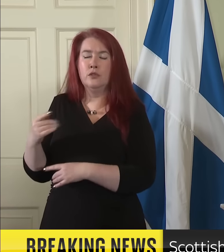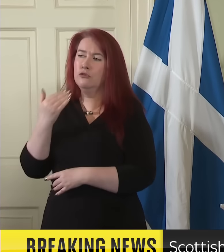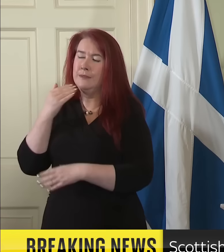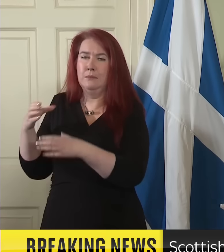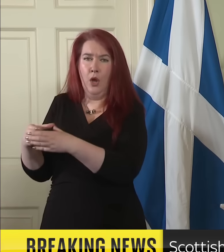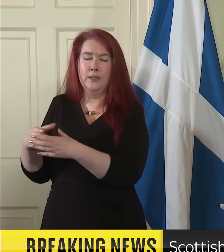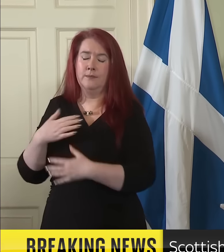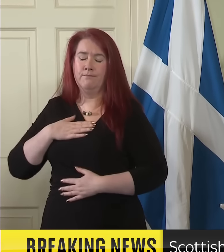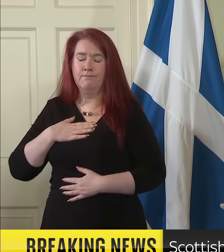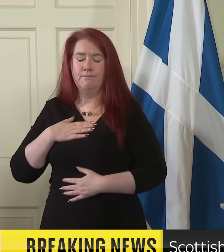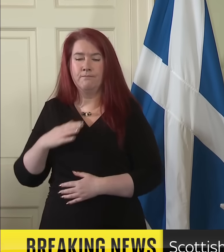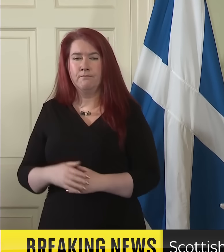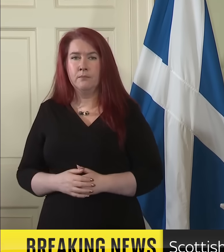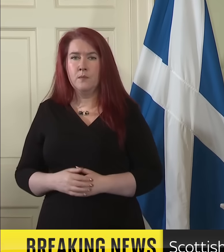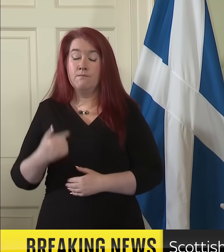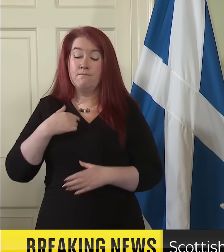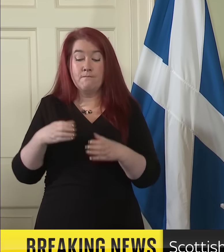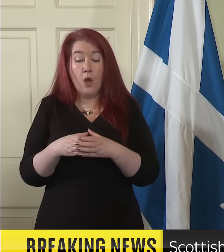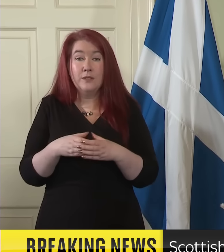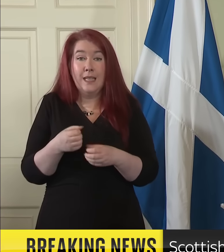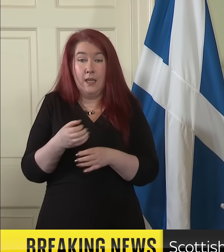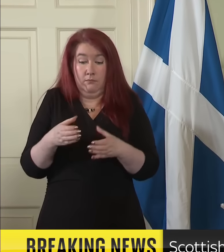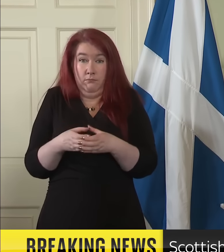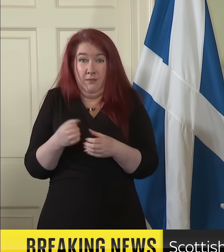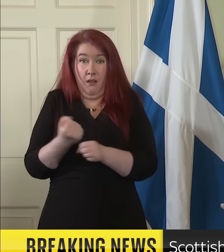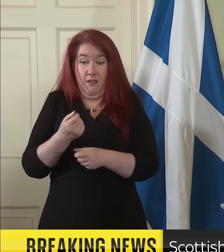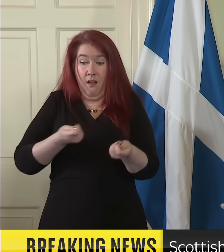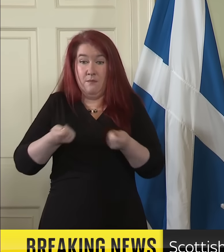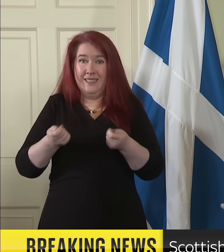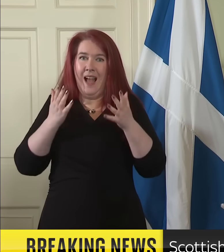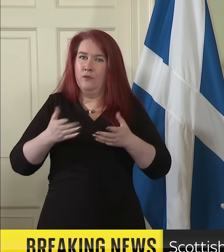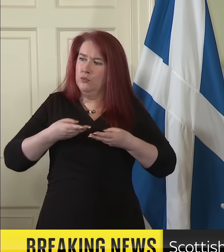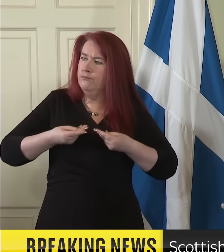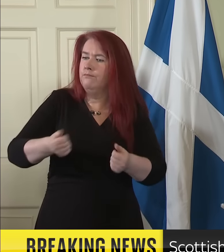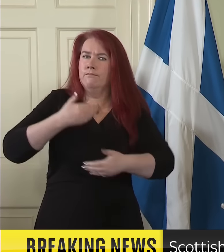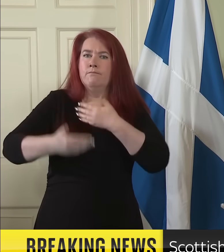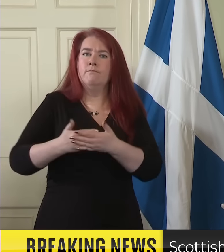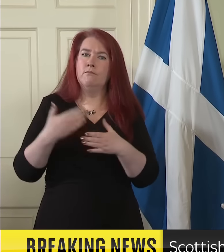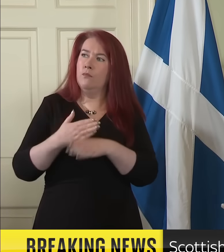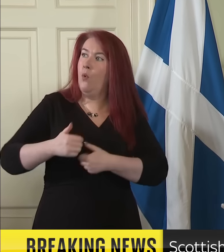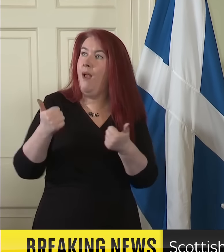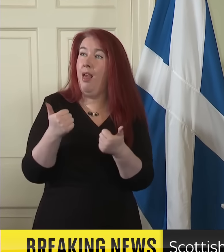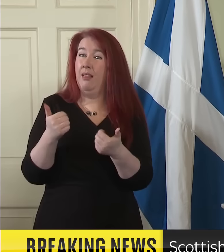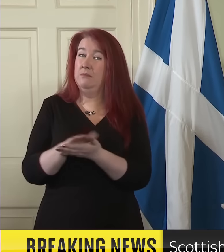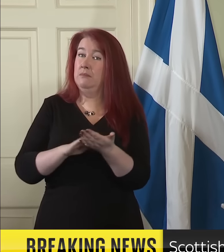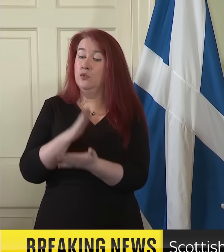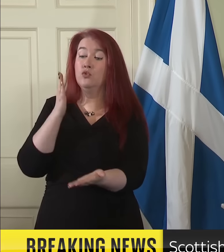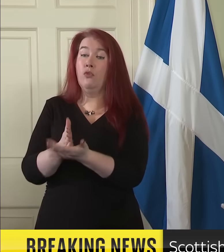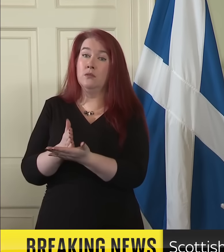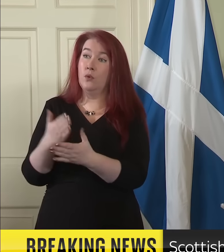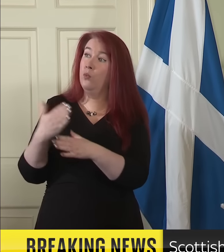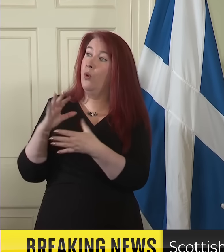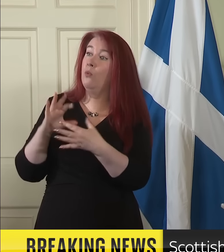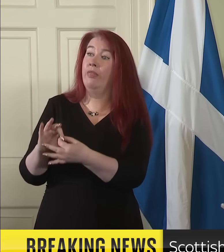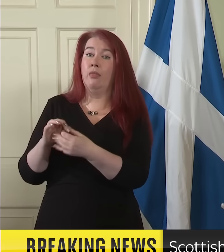For a minority government to be able to govern effectively and efficiently, trust when working with the opposition